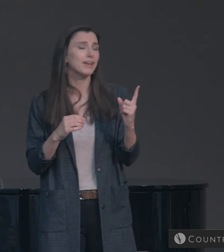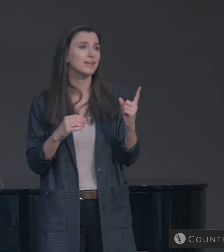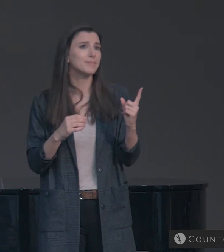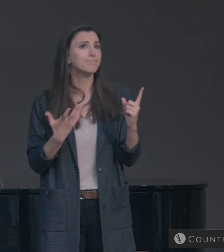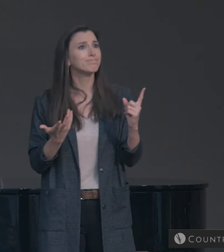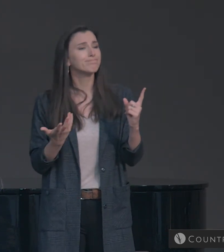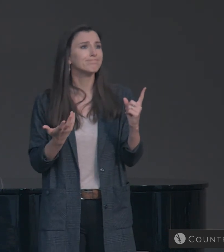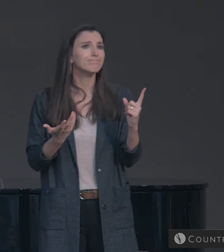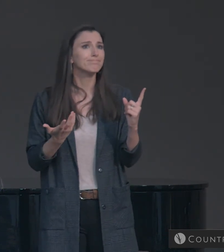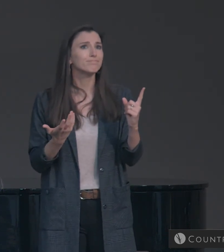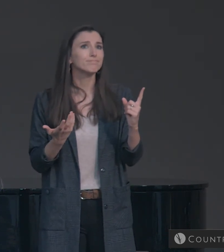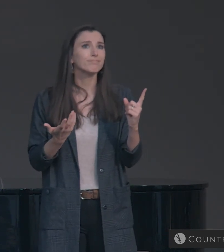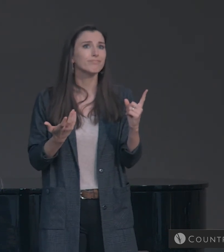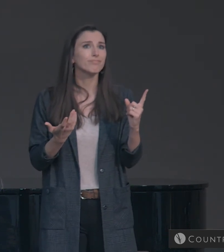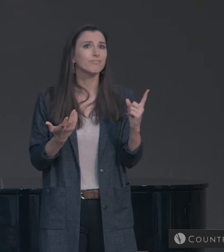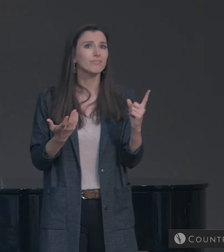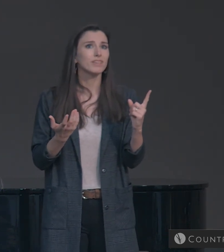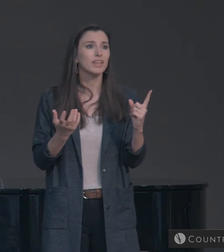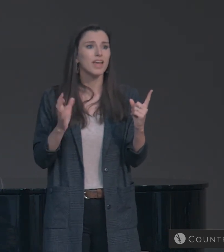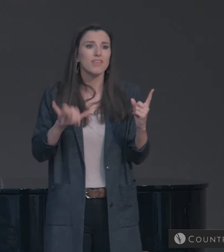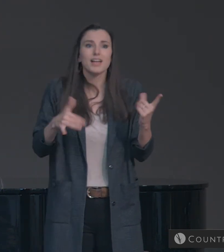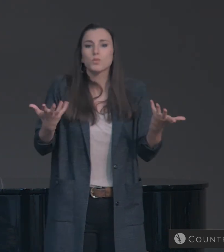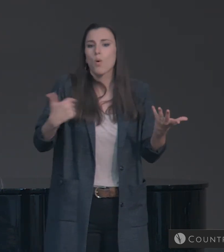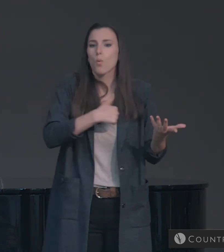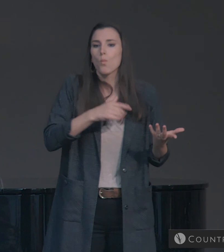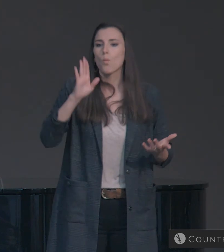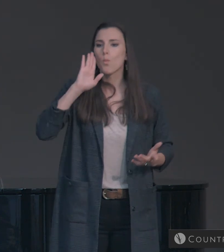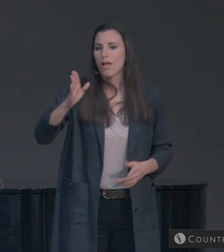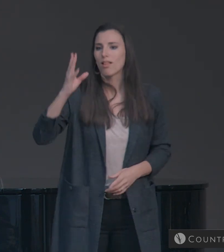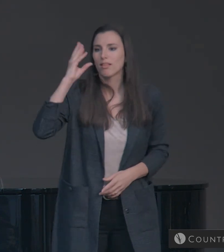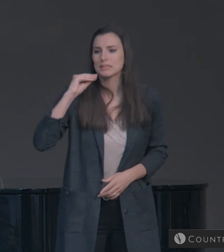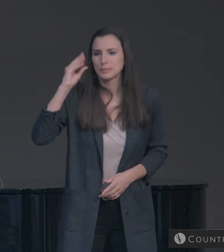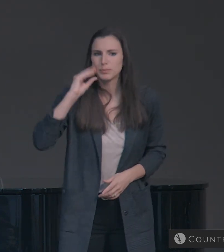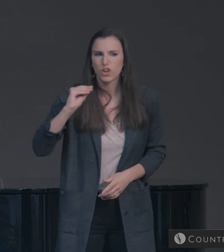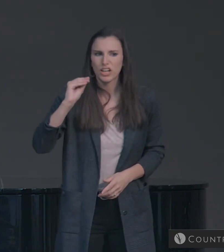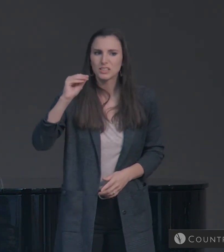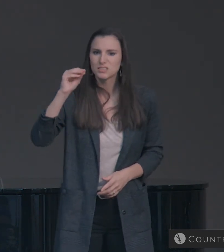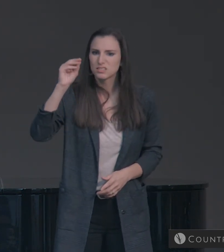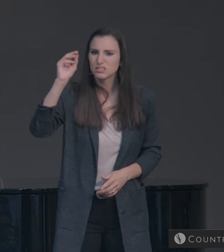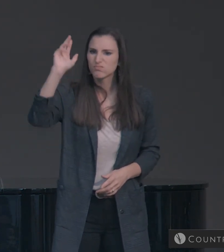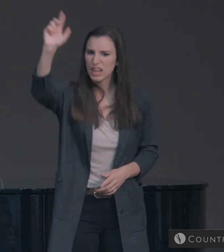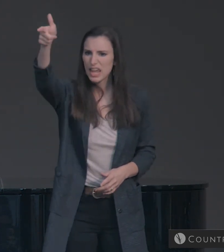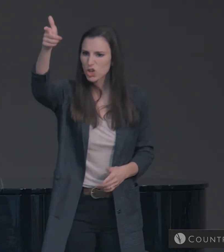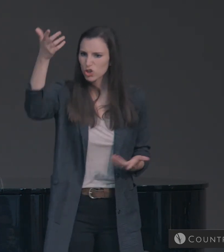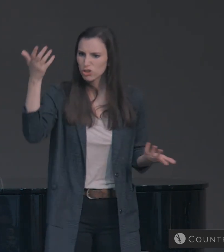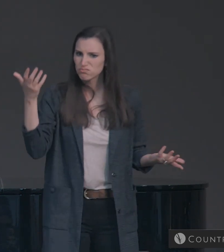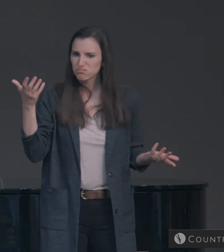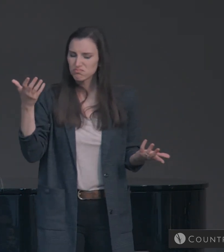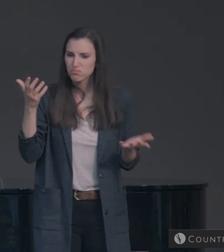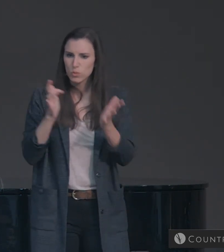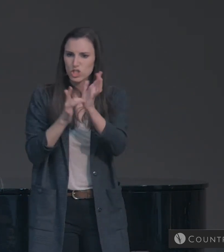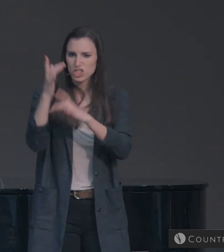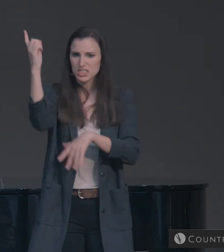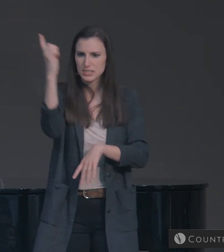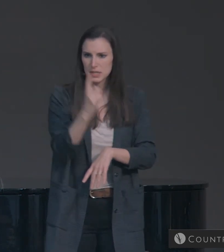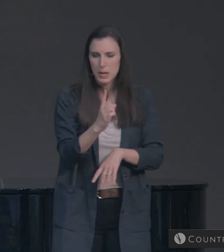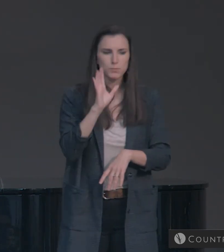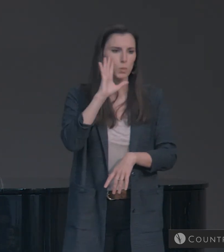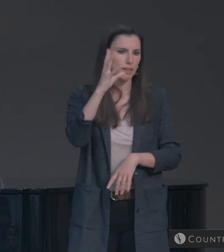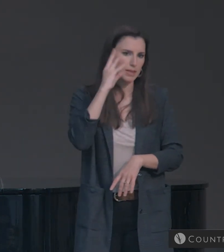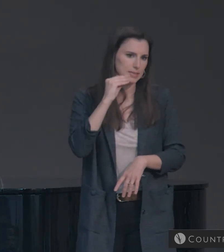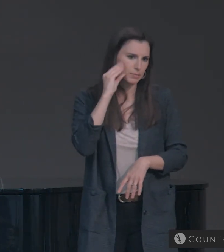what Christians will experience when Jesus comes to